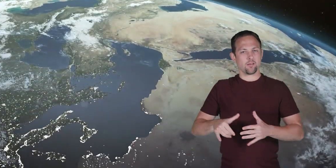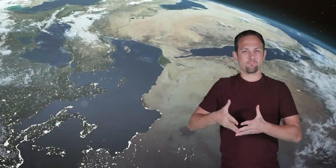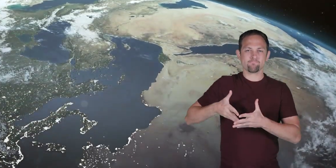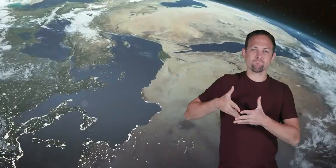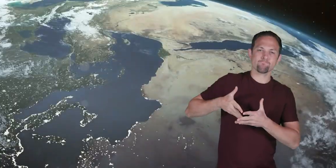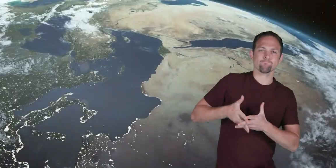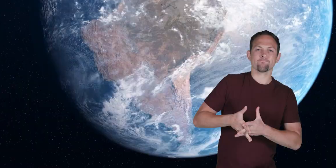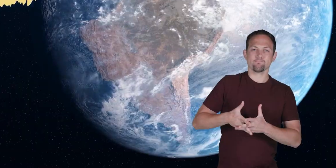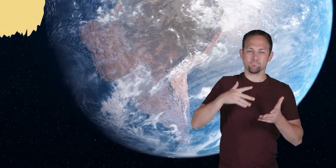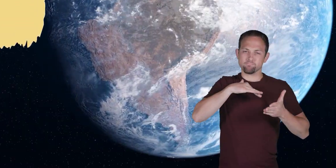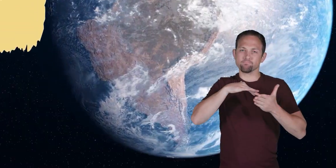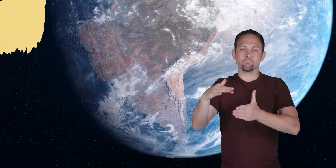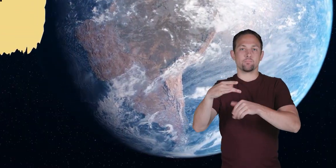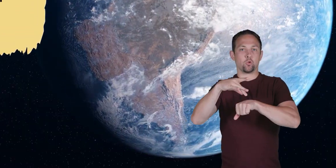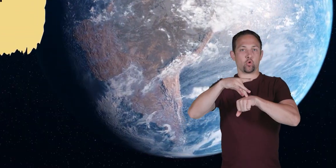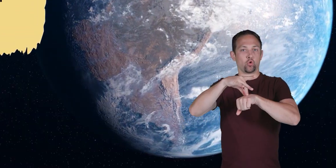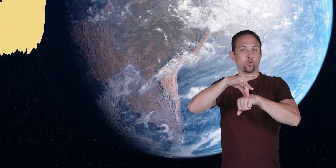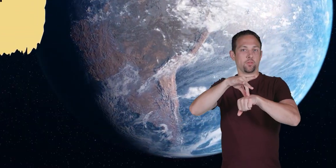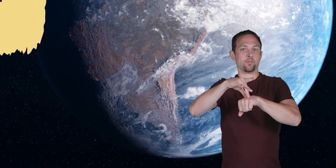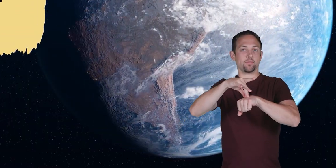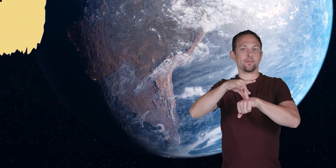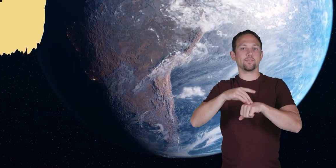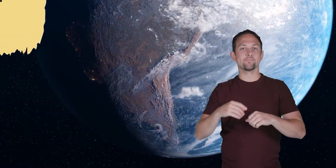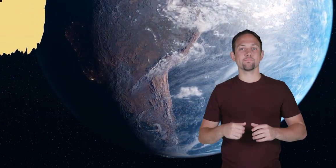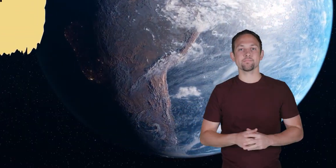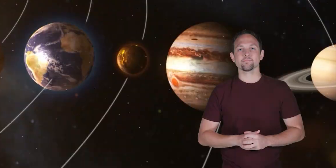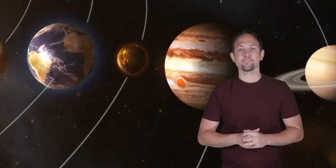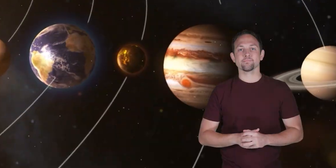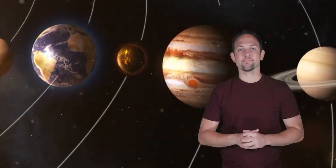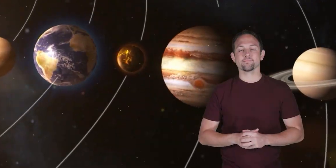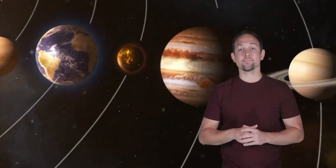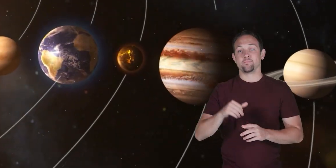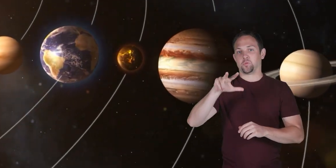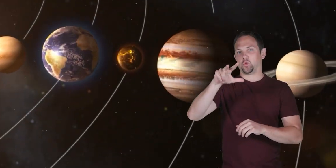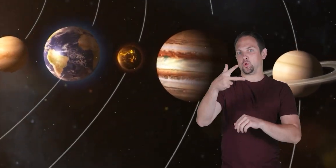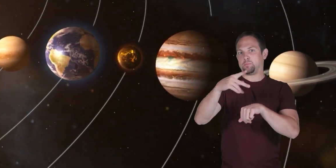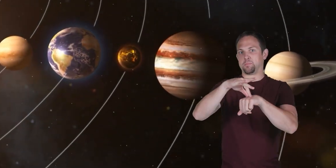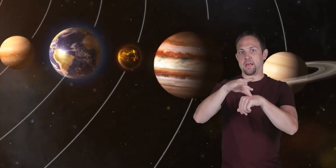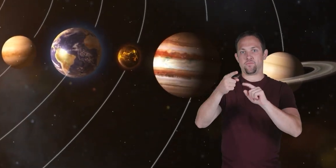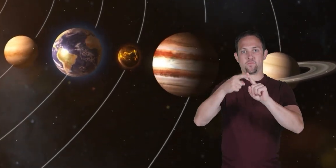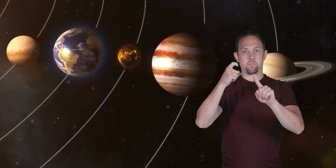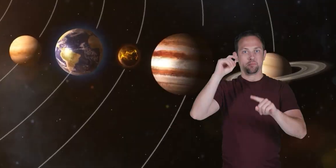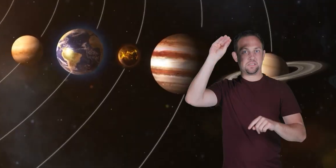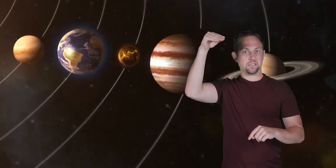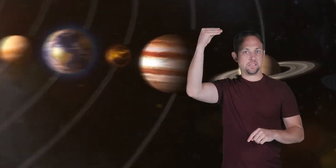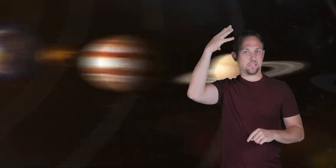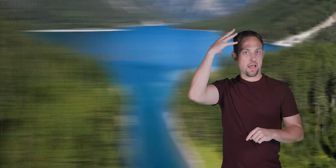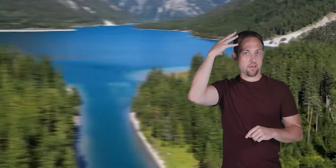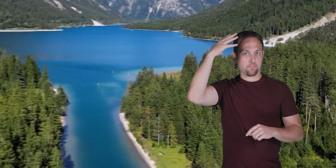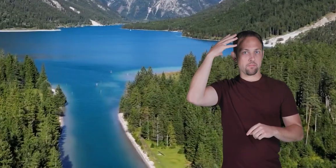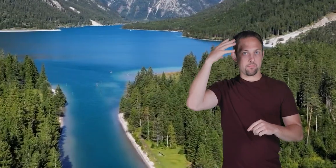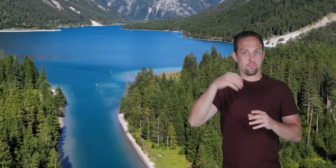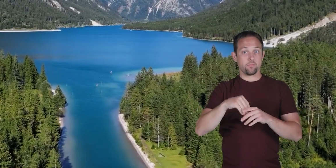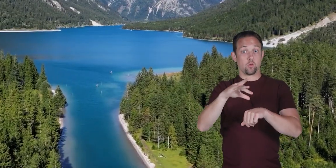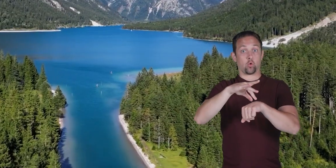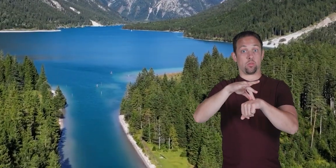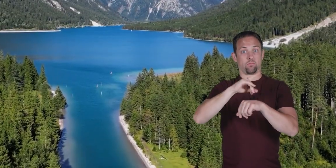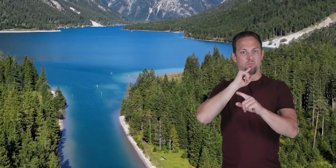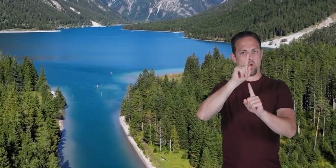grounded in studying earth the third planet from the sun earth is the only